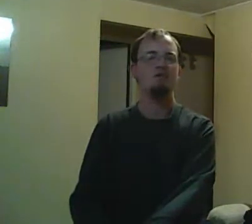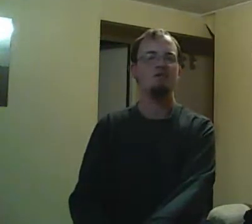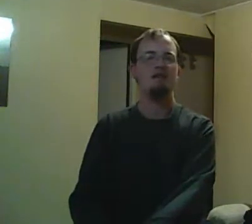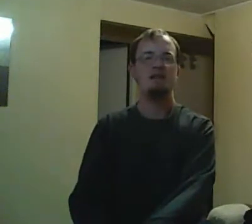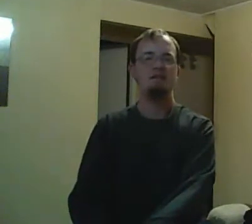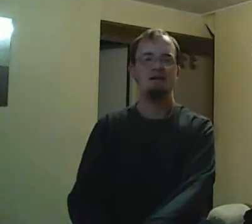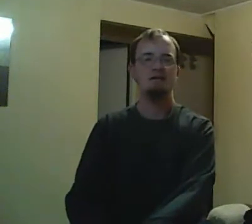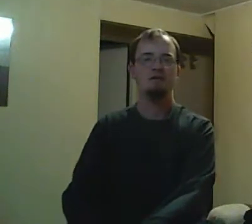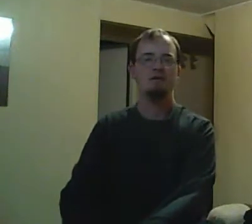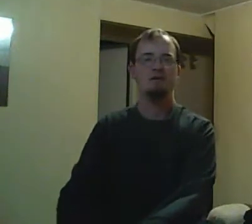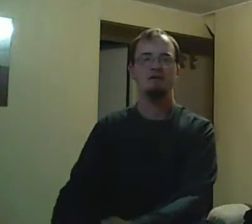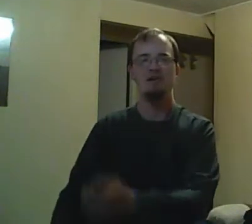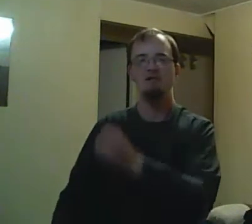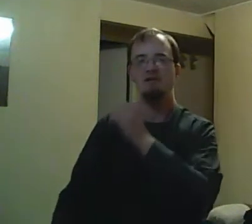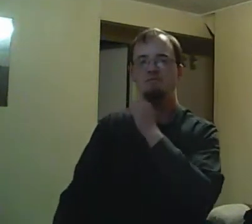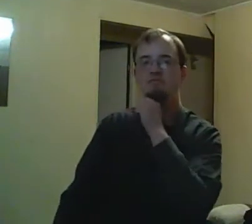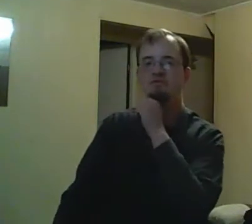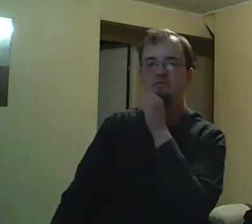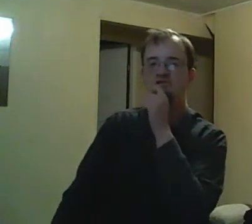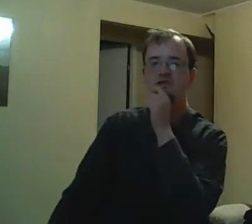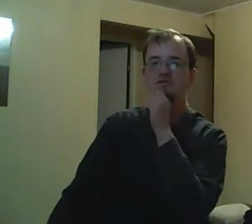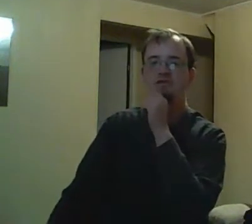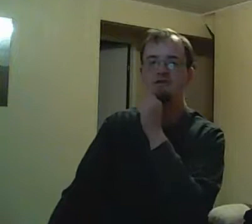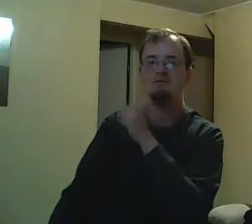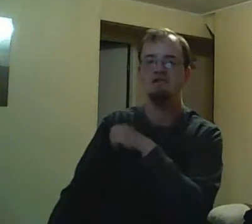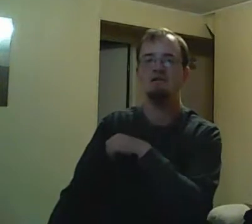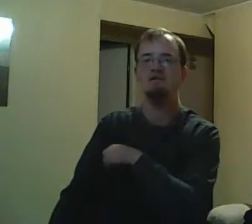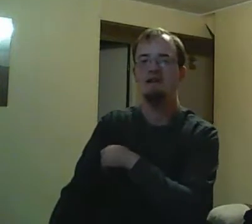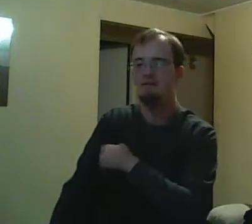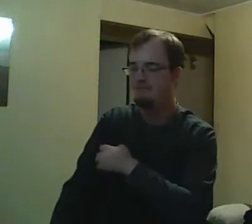Hazel turns around and sees an empty desk. That being Jimmy's desk.